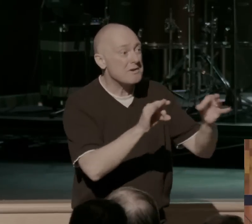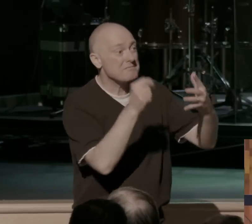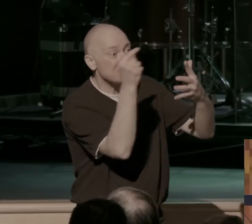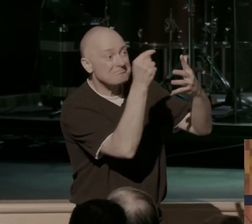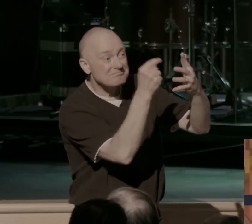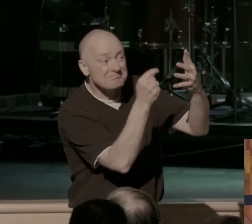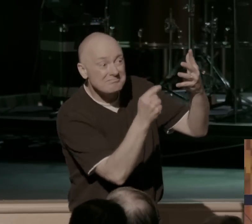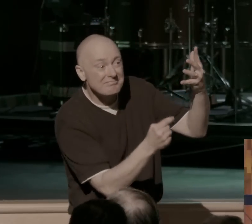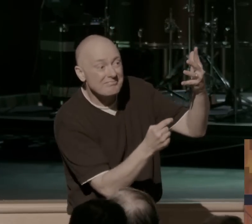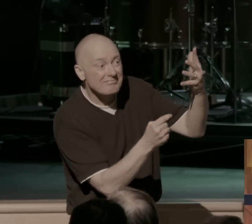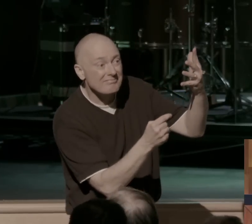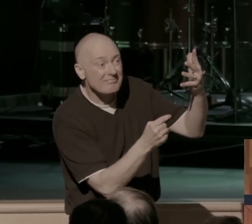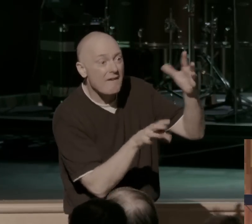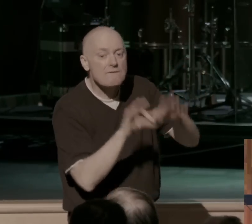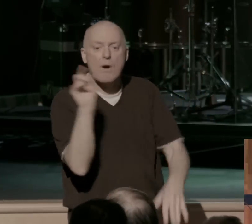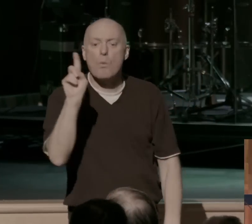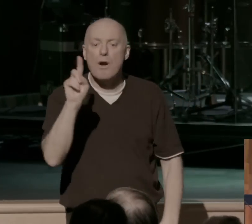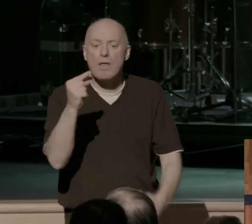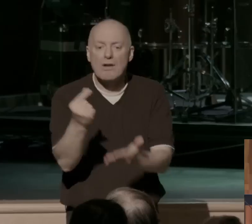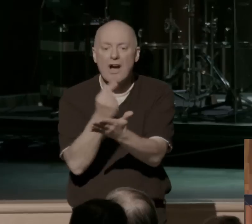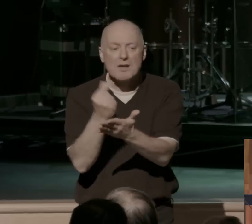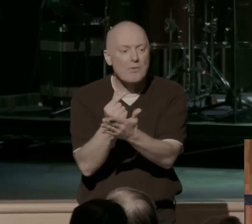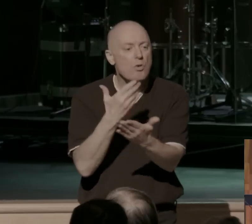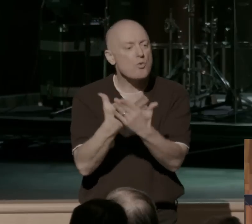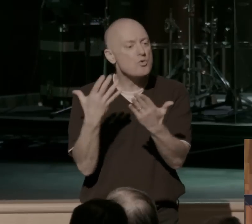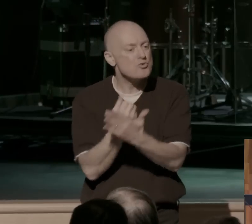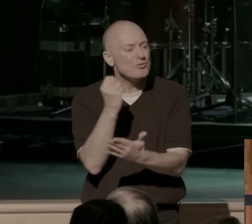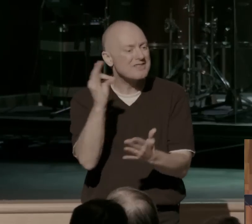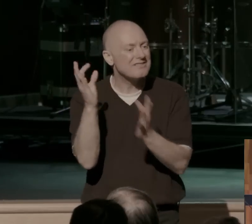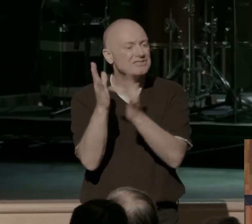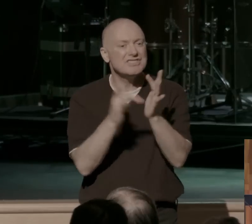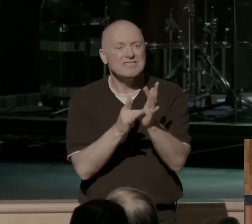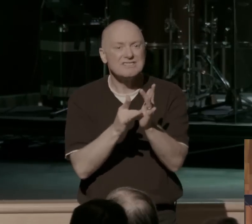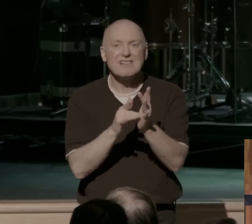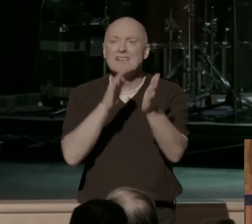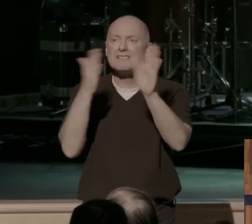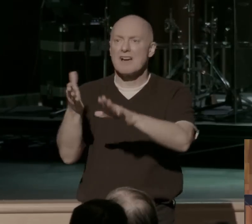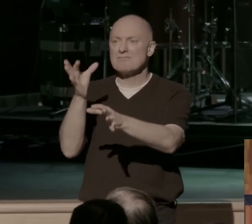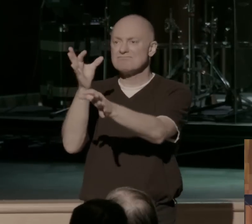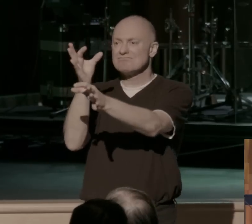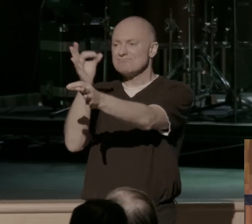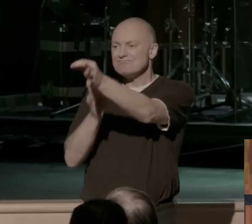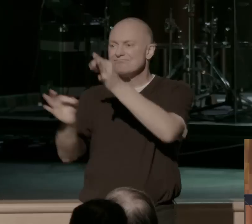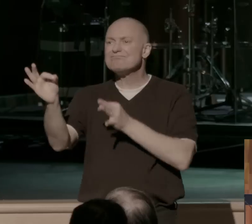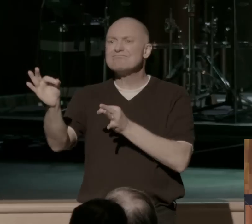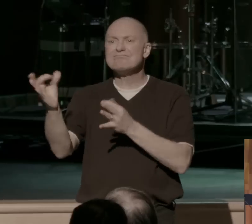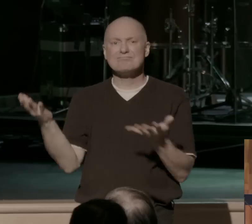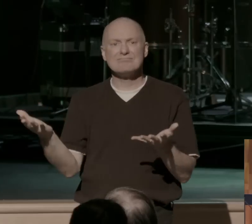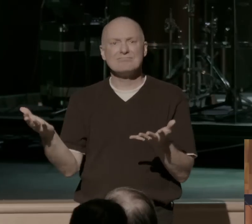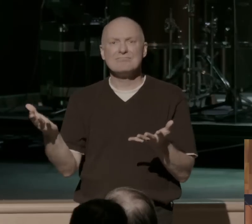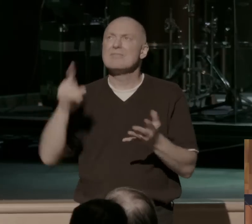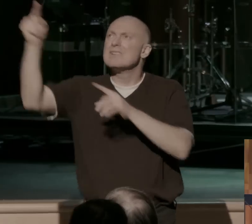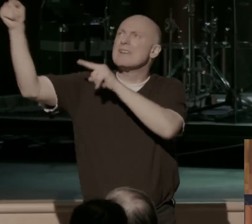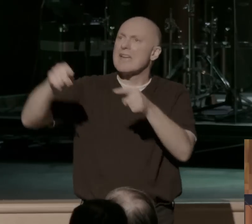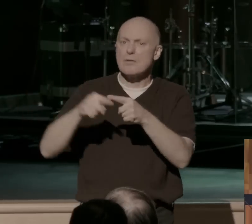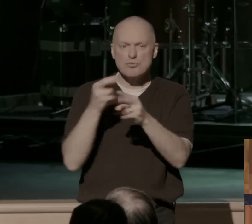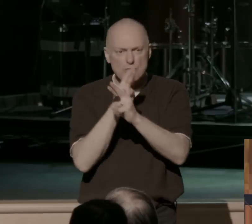in the good news that Jesus died in your place, that he's come to rescue you from your greatest problem, to come to provide us with